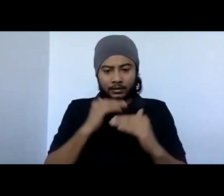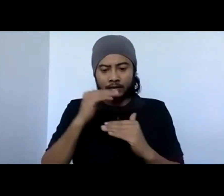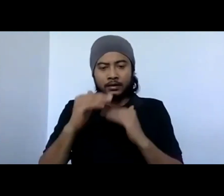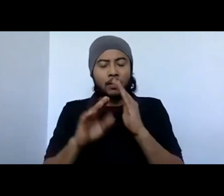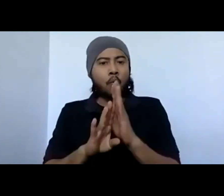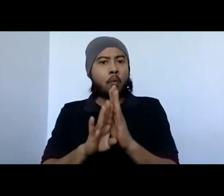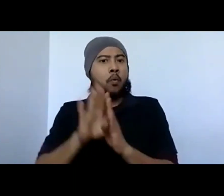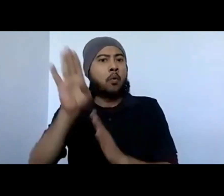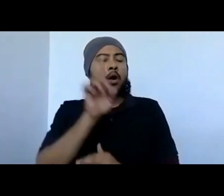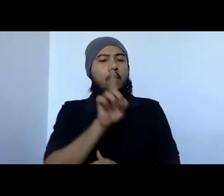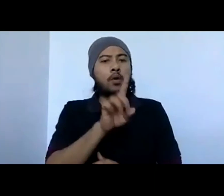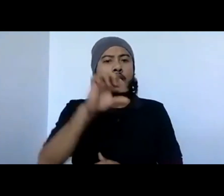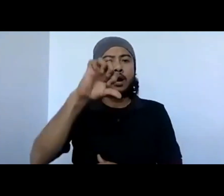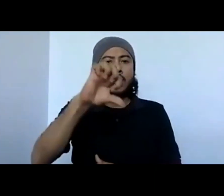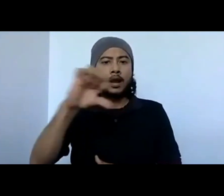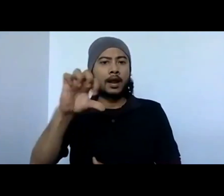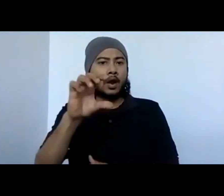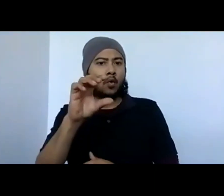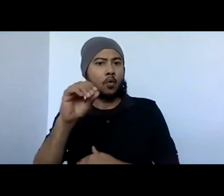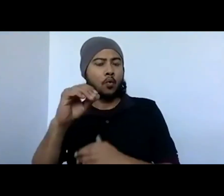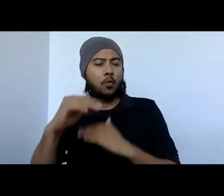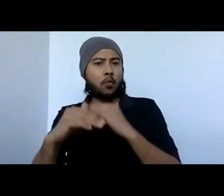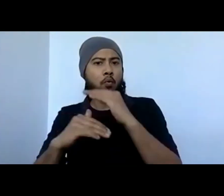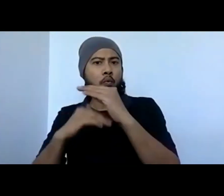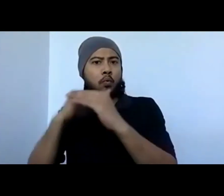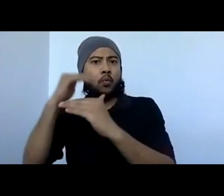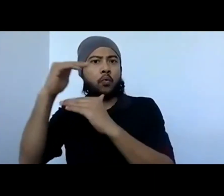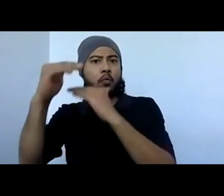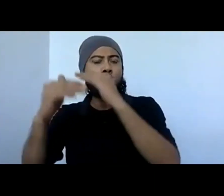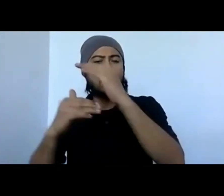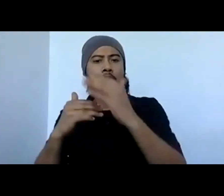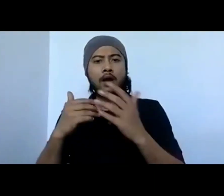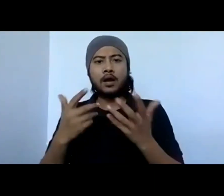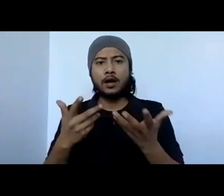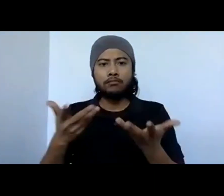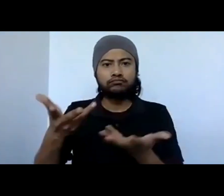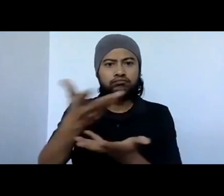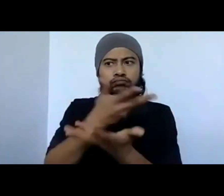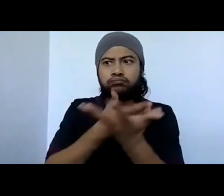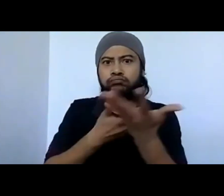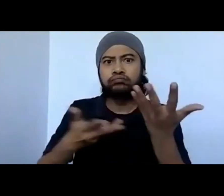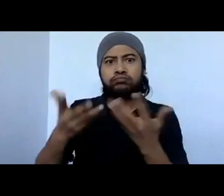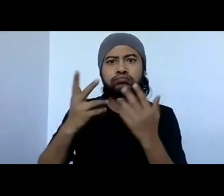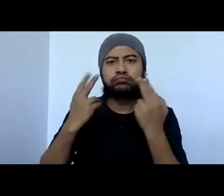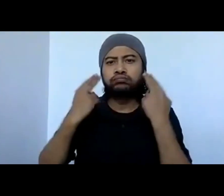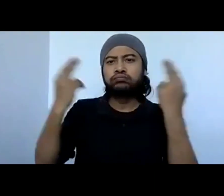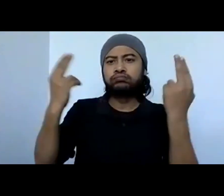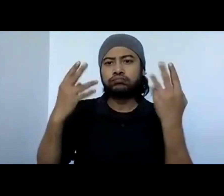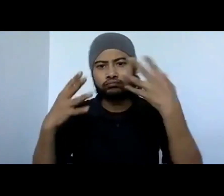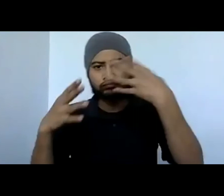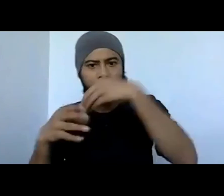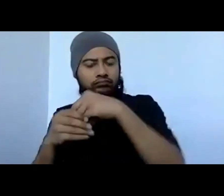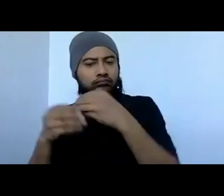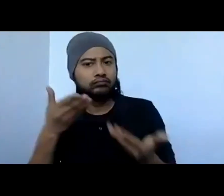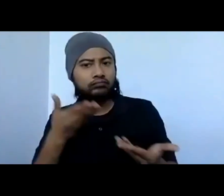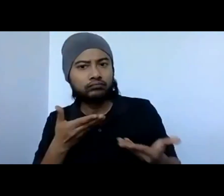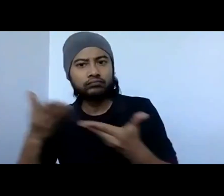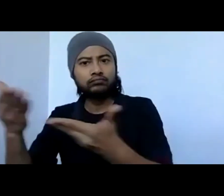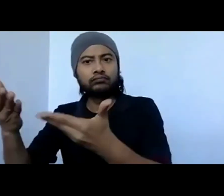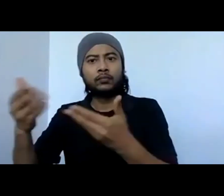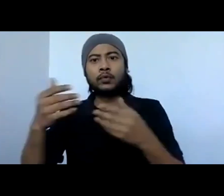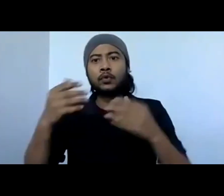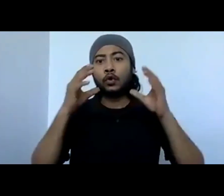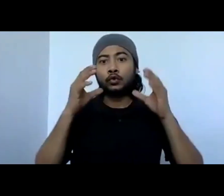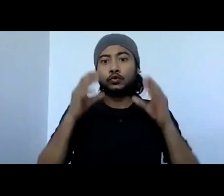where we were part of the Uruguay round discussions. And we were at the helm of, you know, the consumer